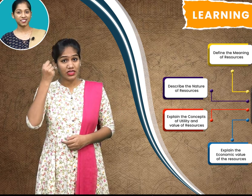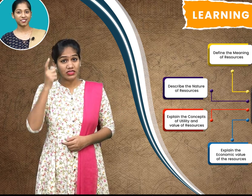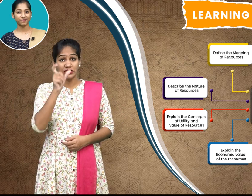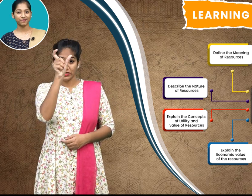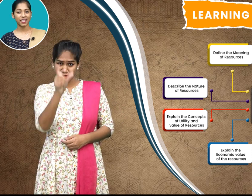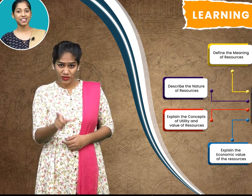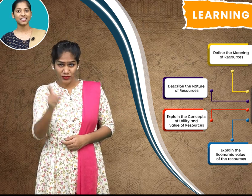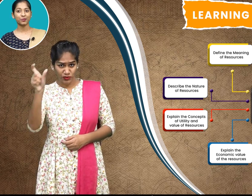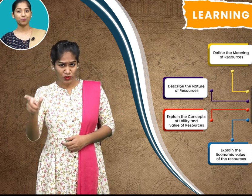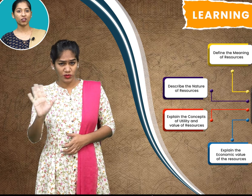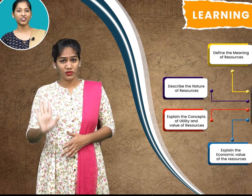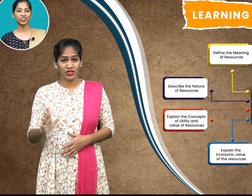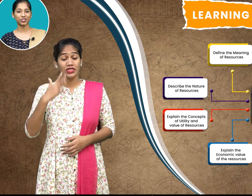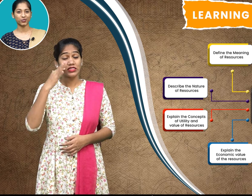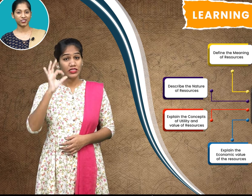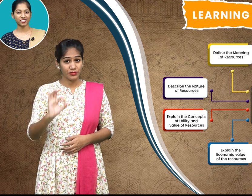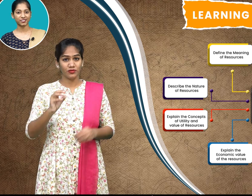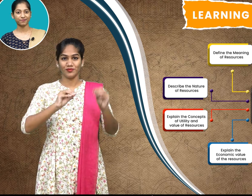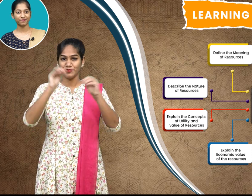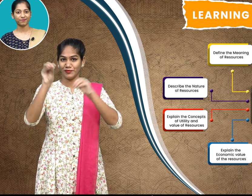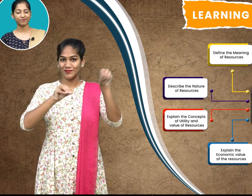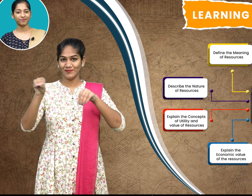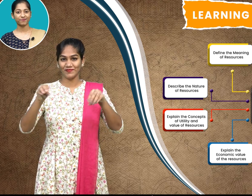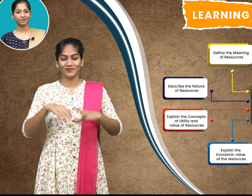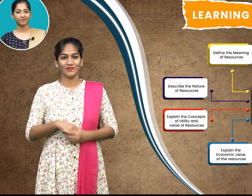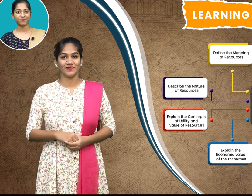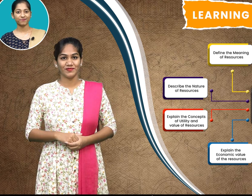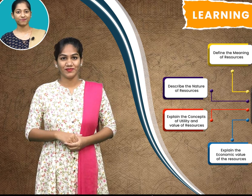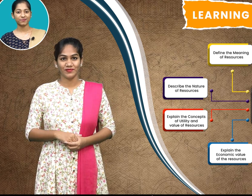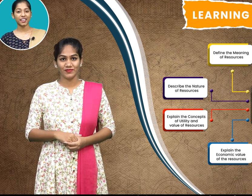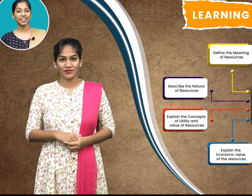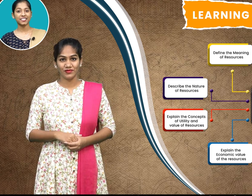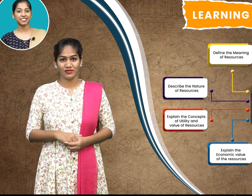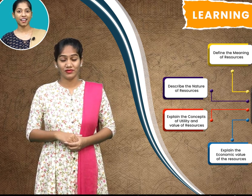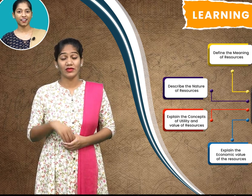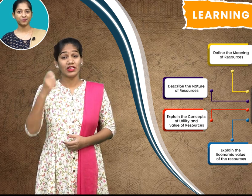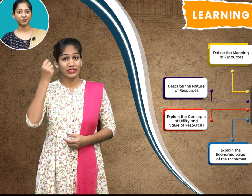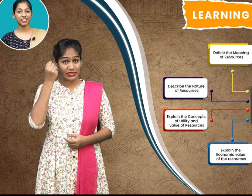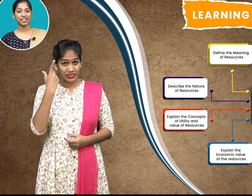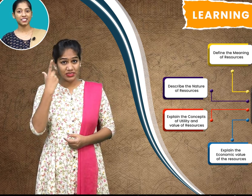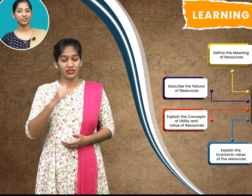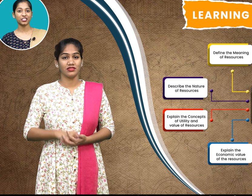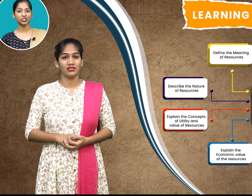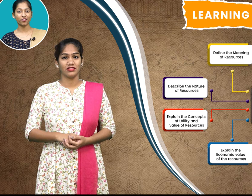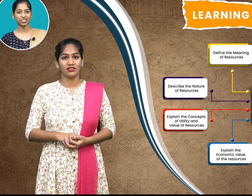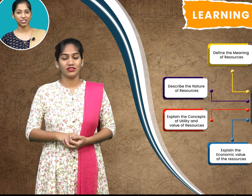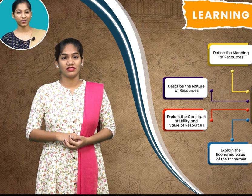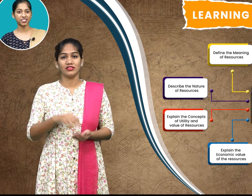as an important resource understand the conservation of resources